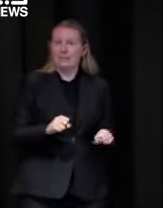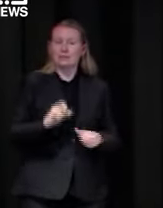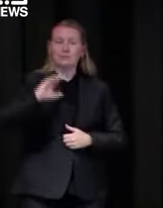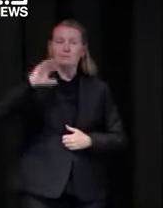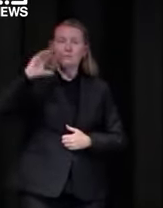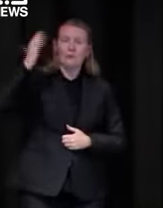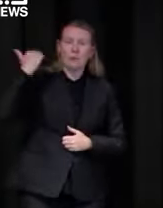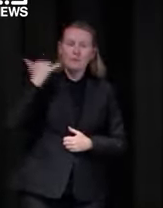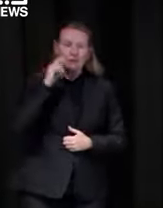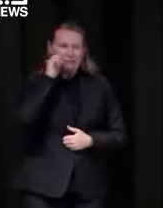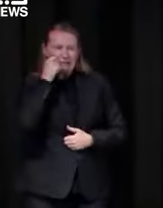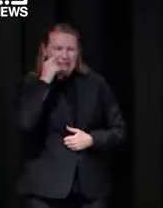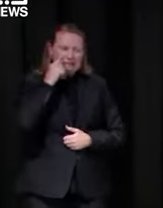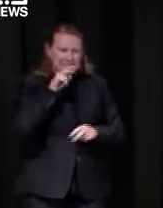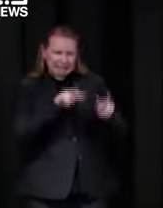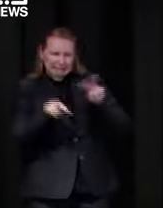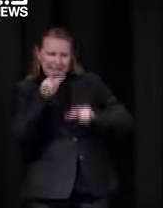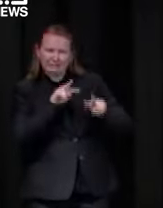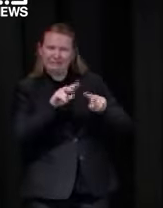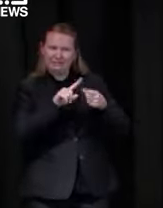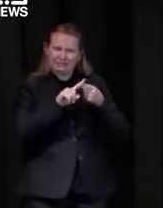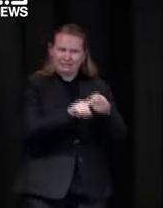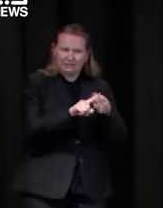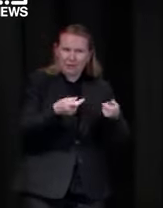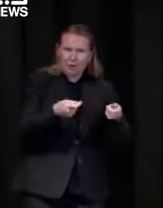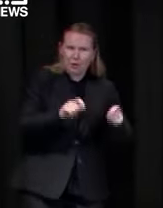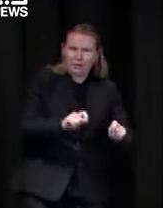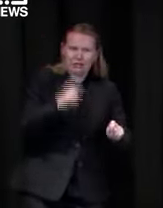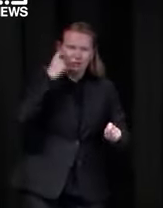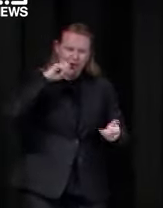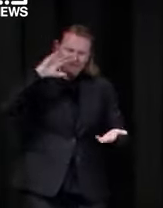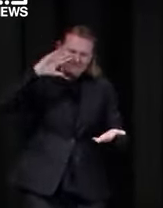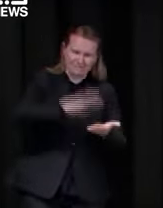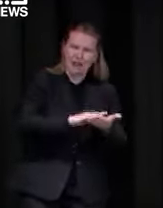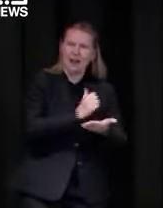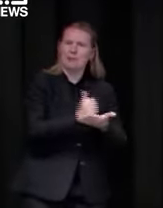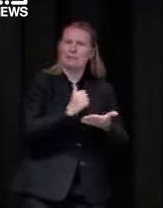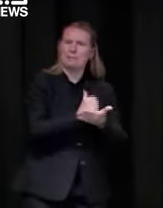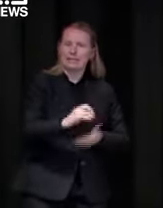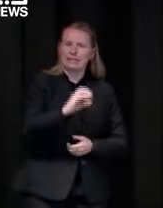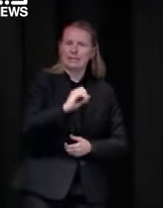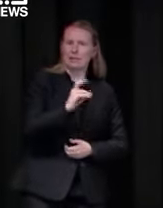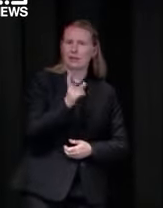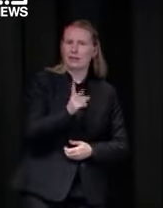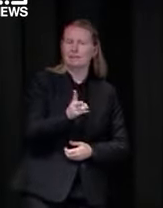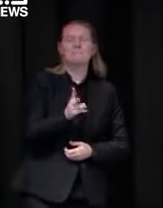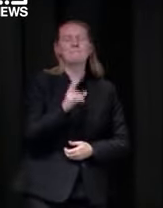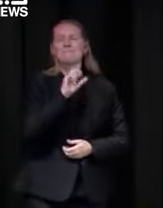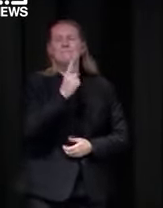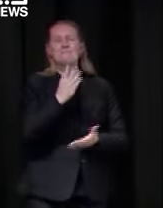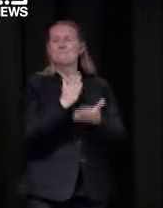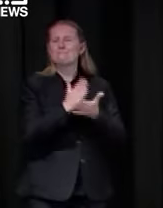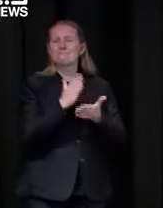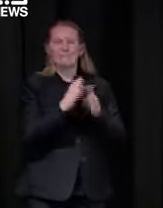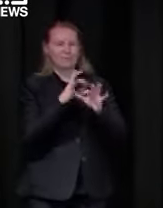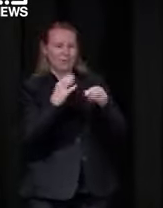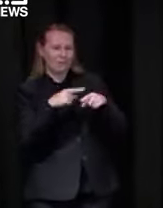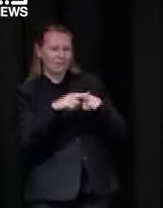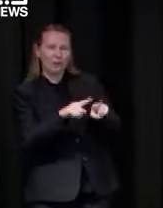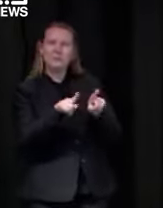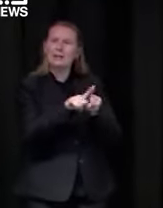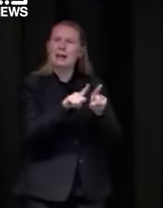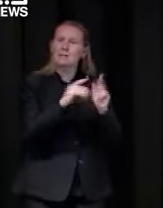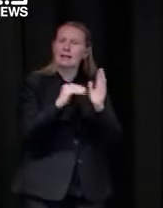have stayed in lockdown to drive those numbers down to a hard zero but that's no longer in line with our management of this